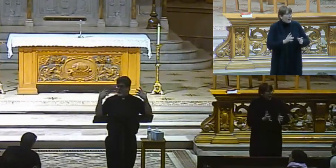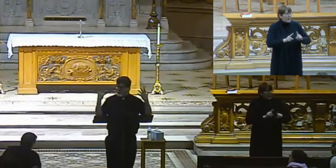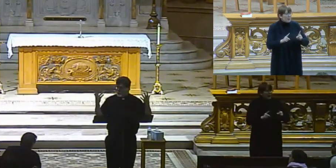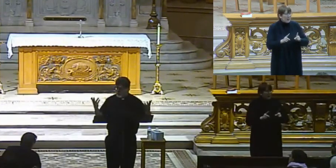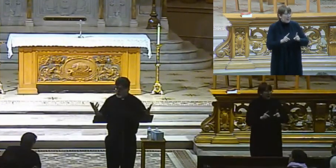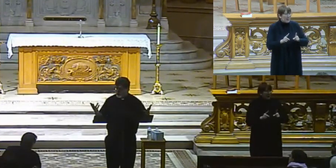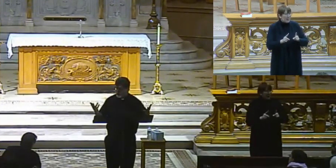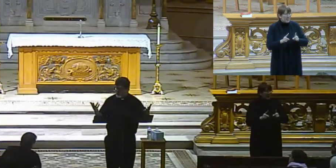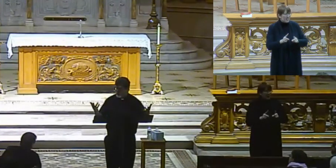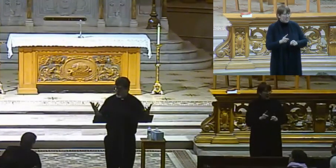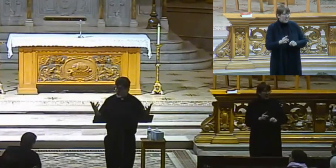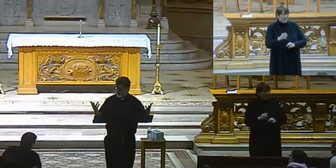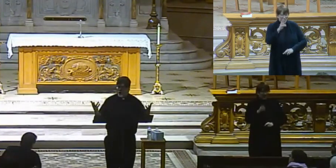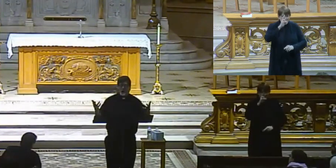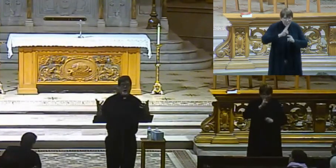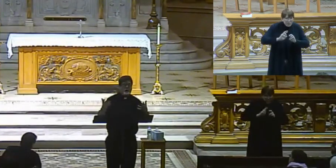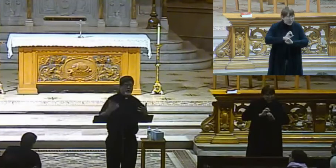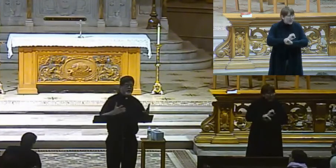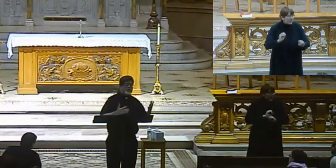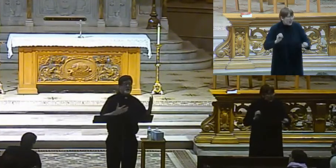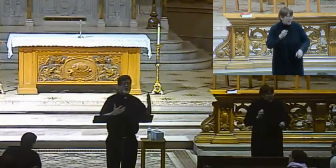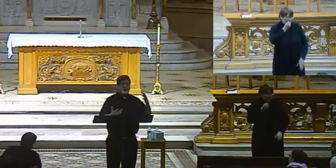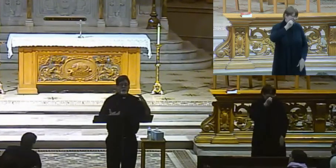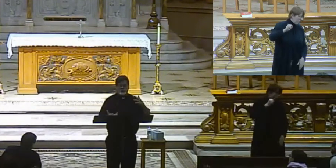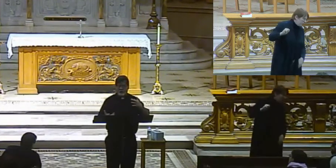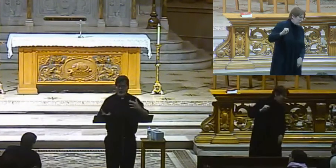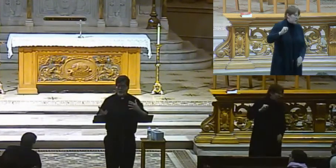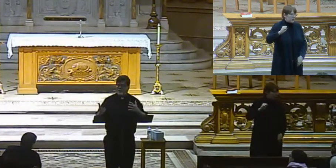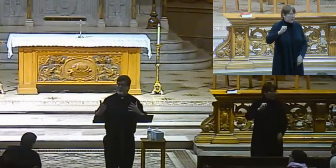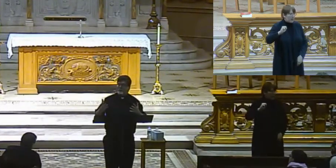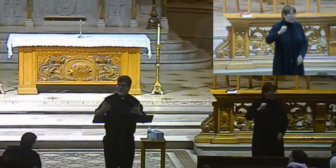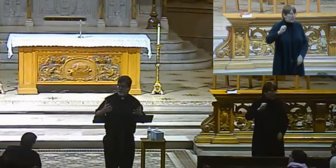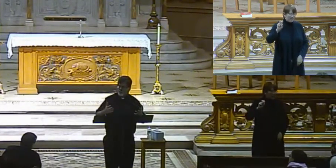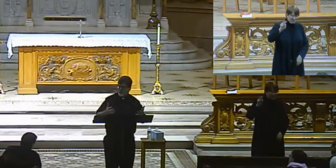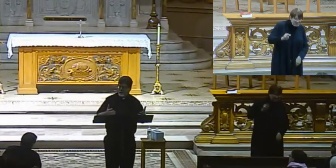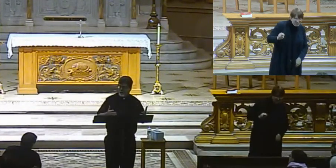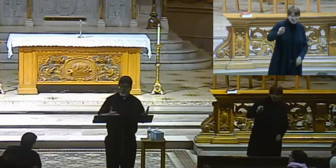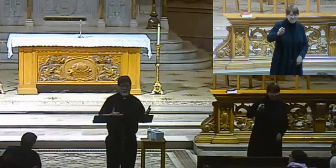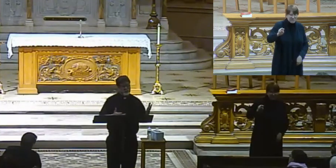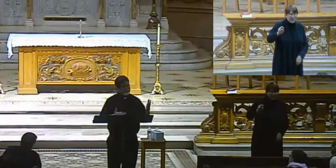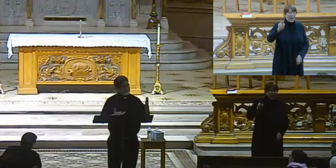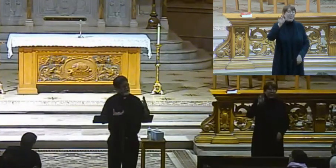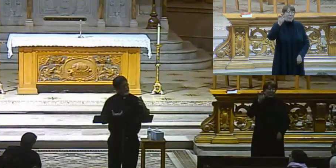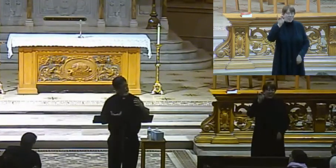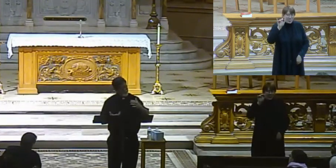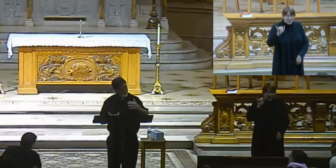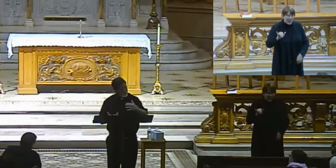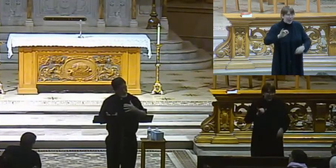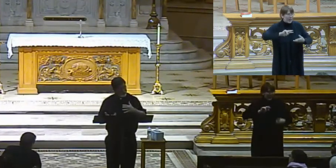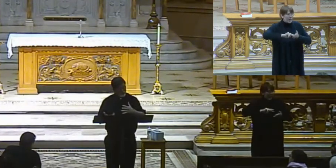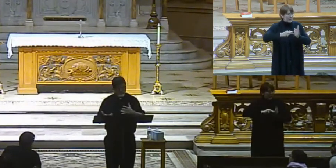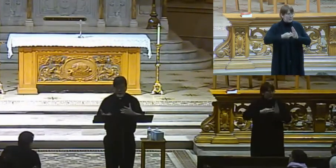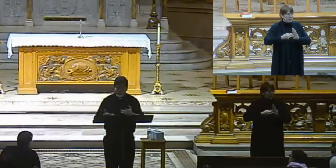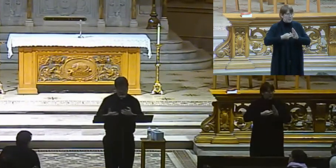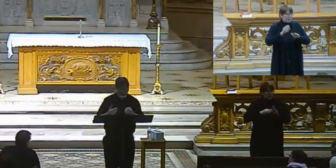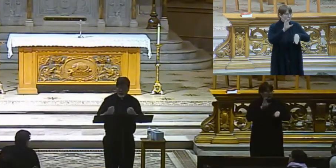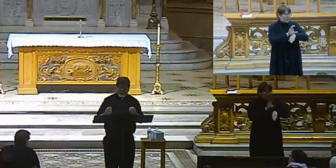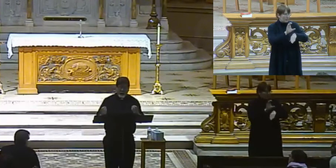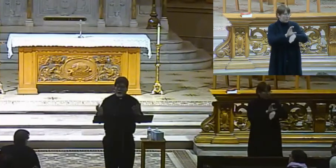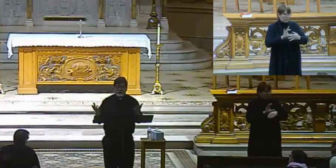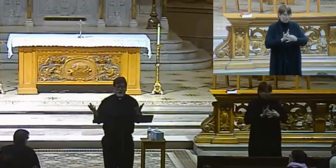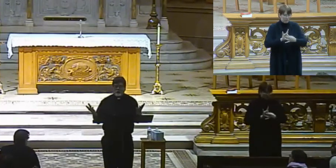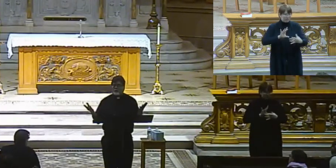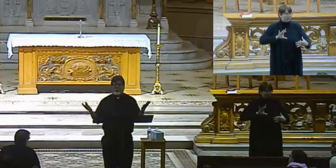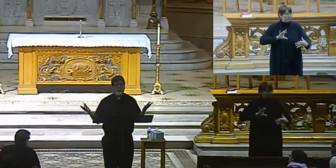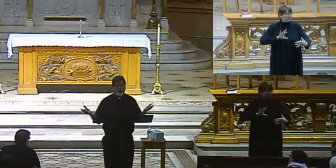the rebelliousness there, all right, creates disunity within the church. And when the church is not, then